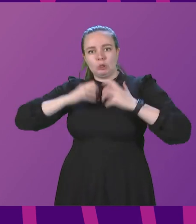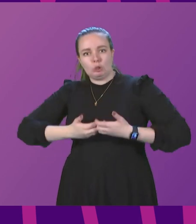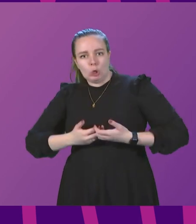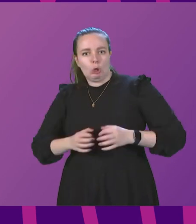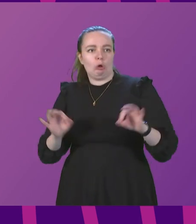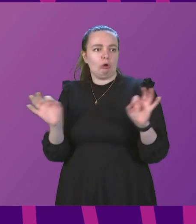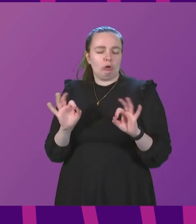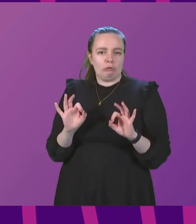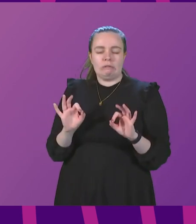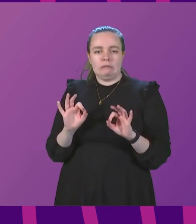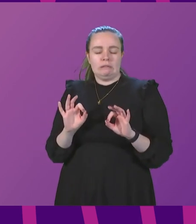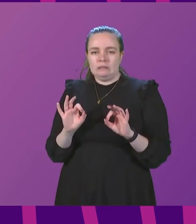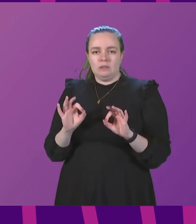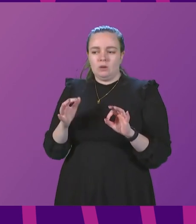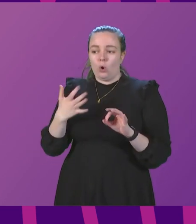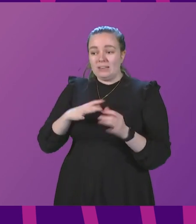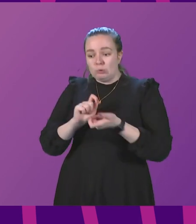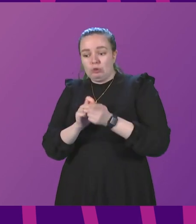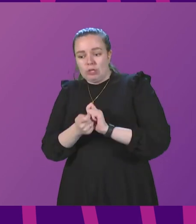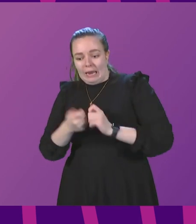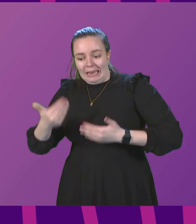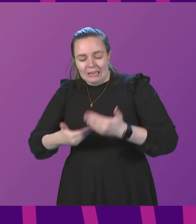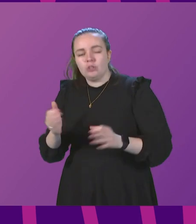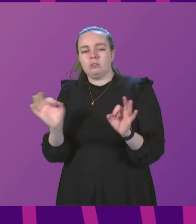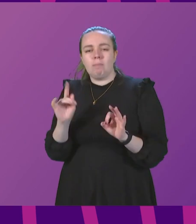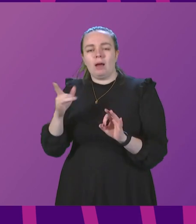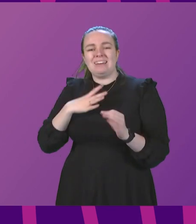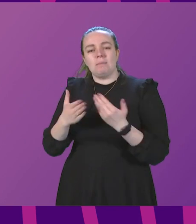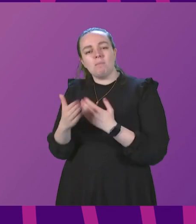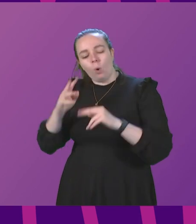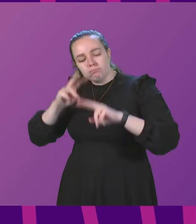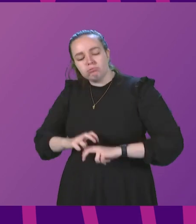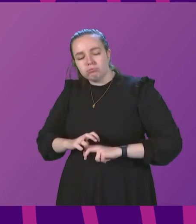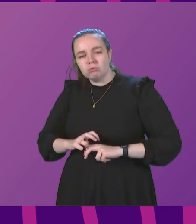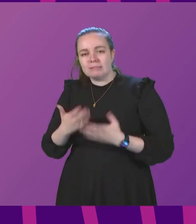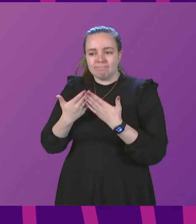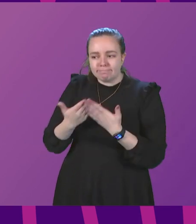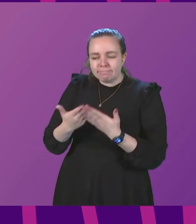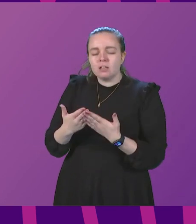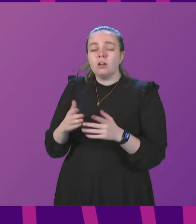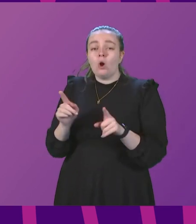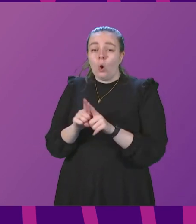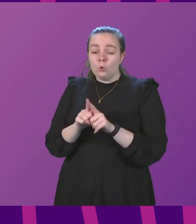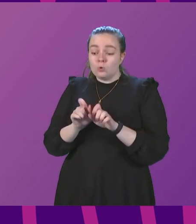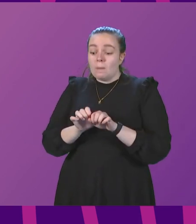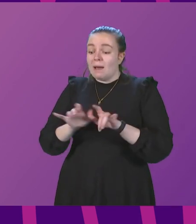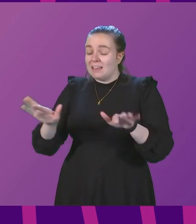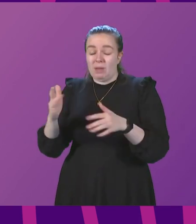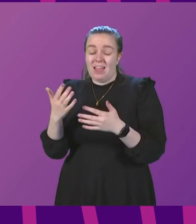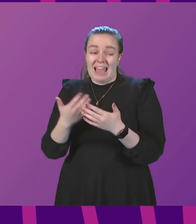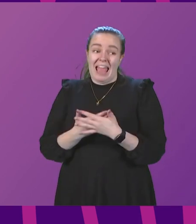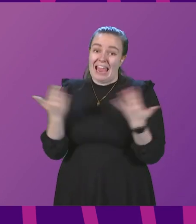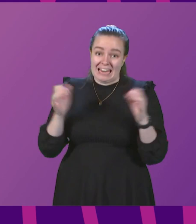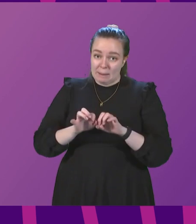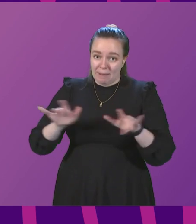nor a cause to change our approach, but it does warrant further study. It is also a reminder that the course of this pandemic, of any pandemic